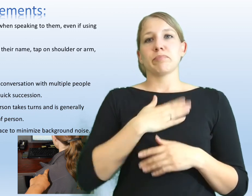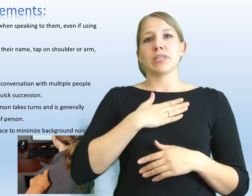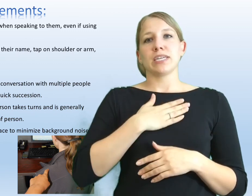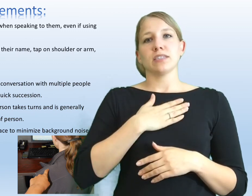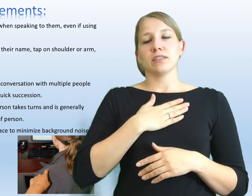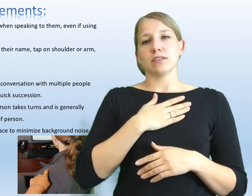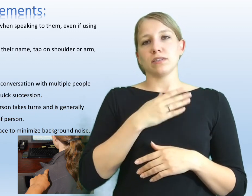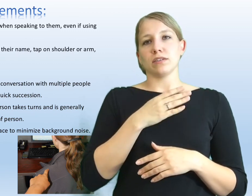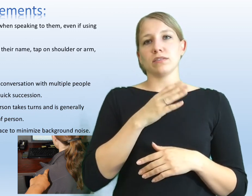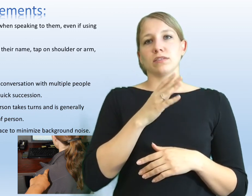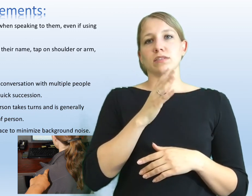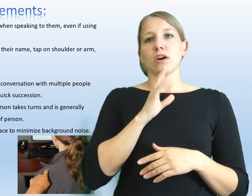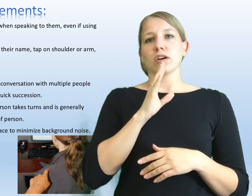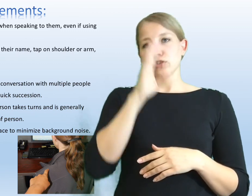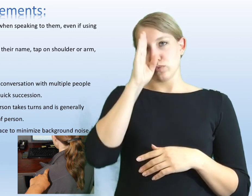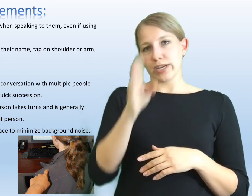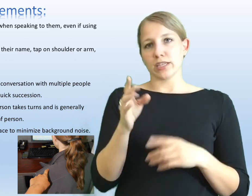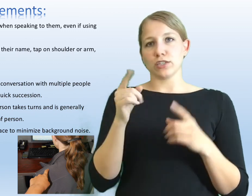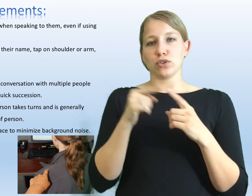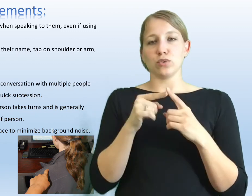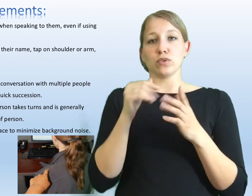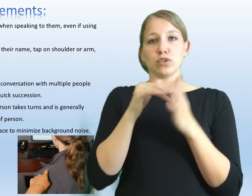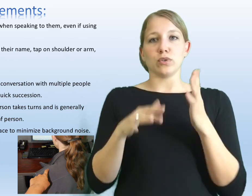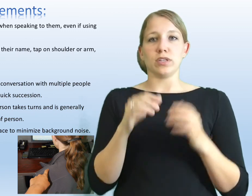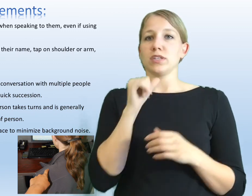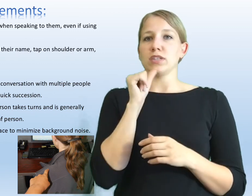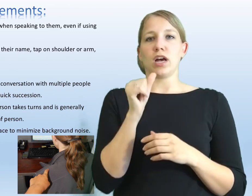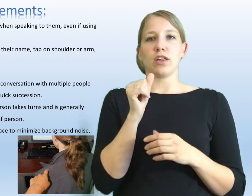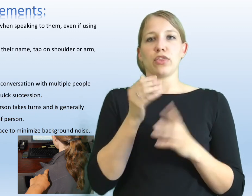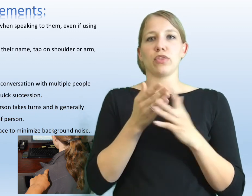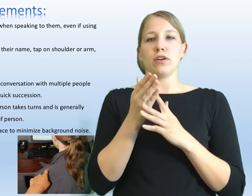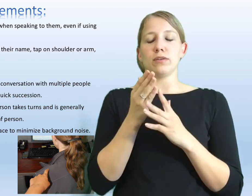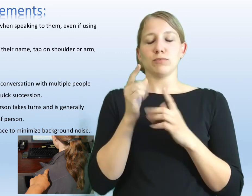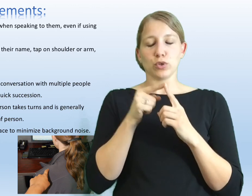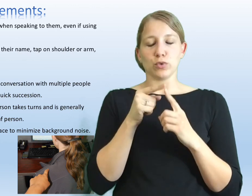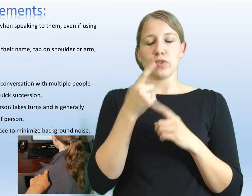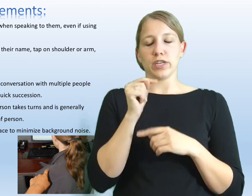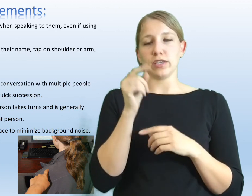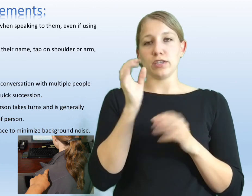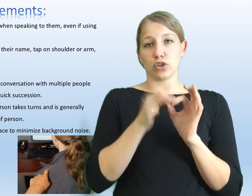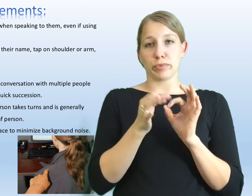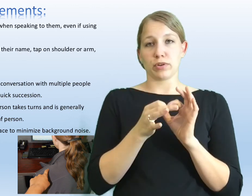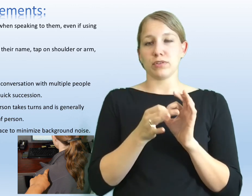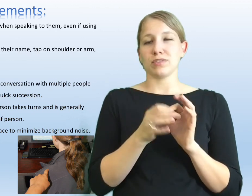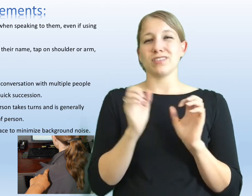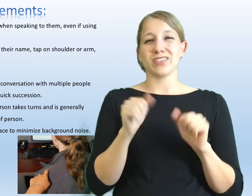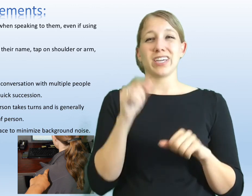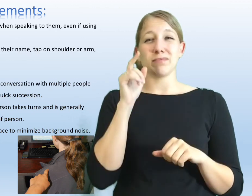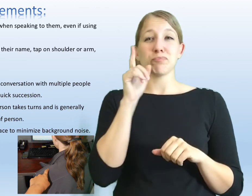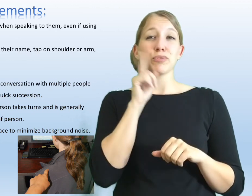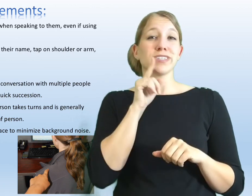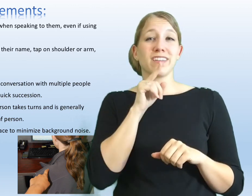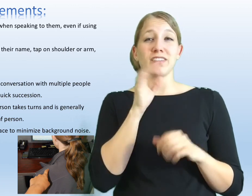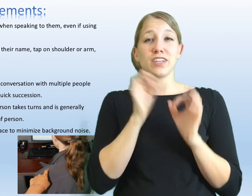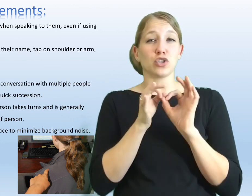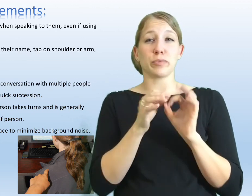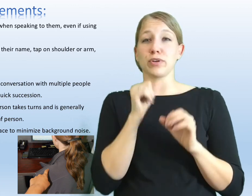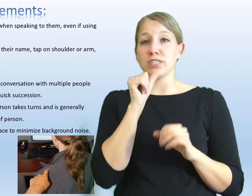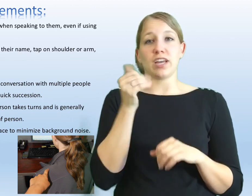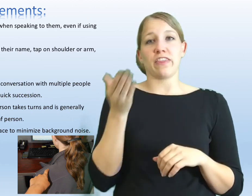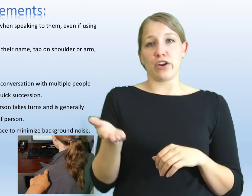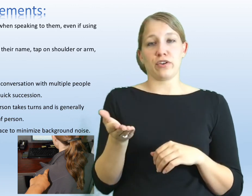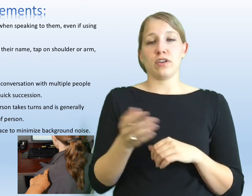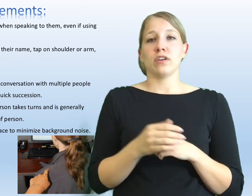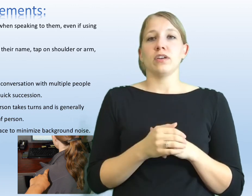please talk directly to the student, not to the interpreter. You can pretend that the